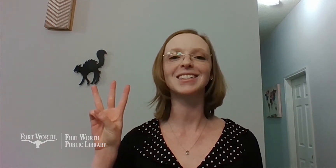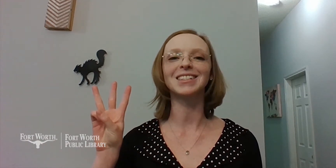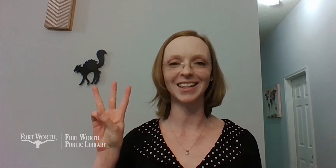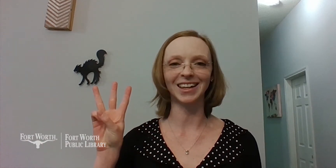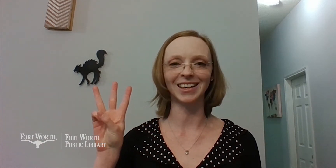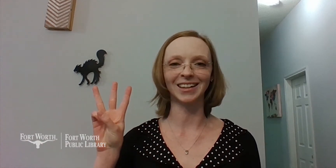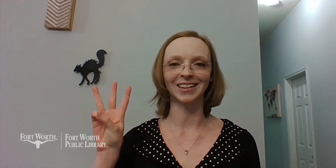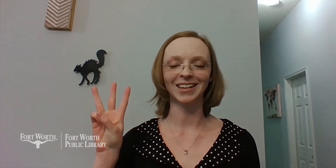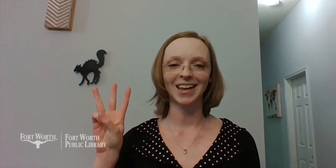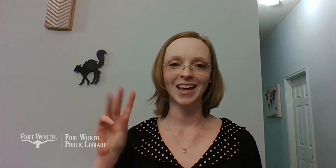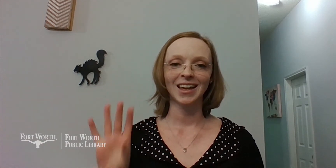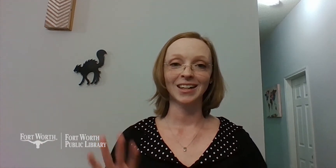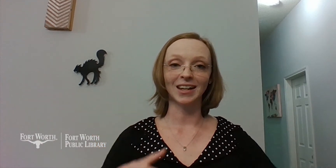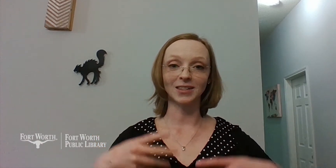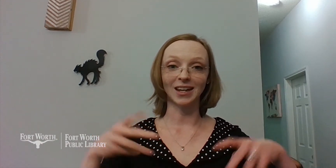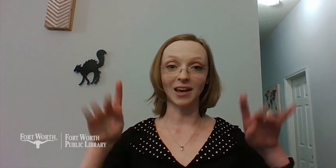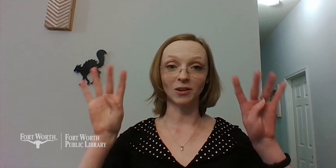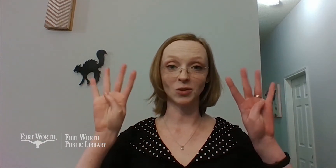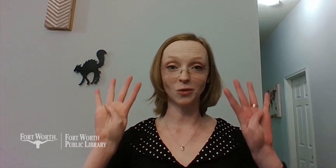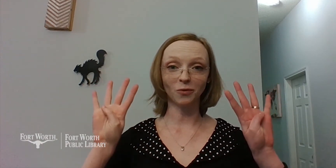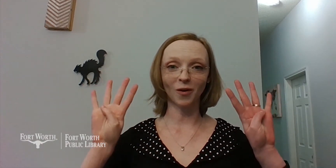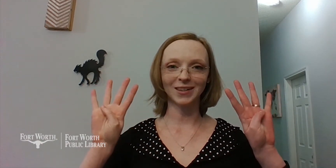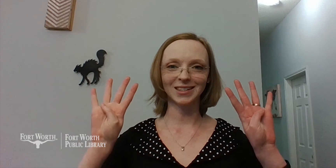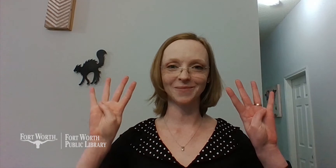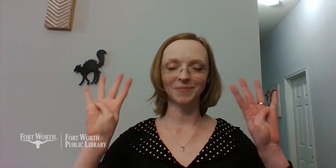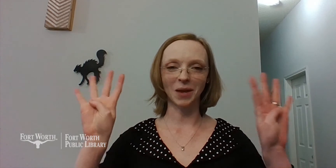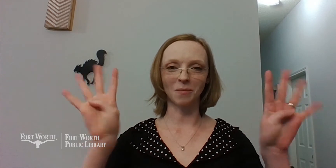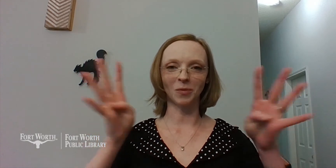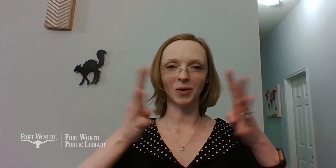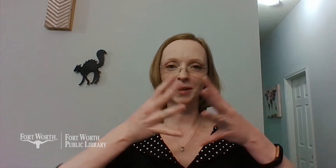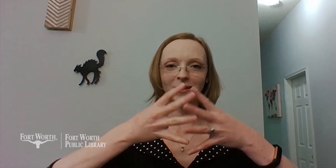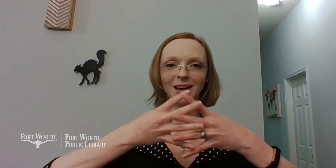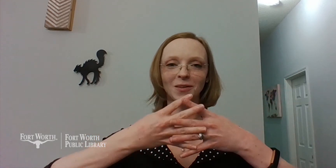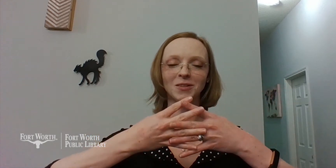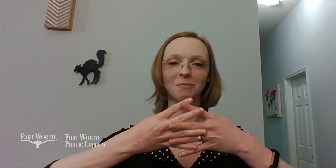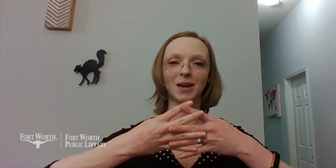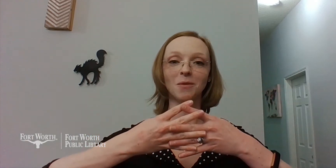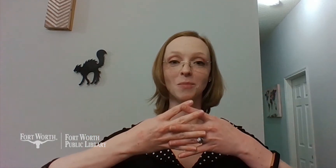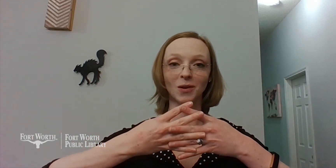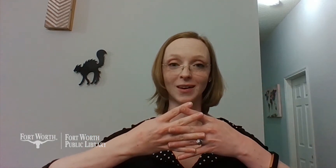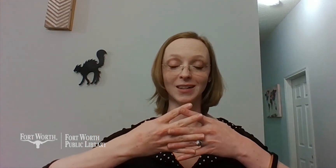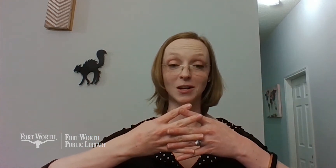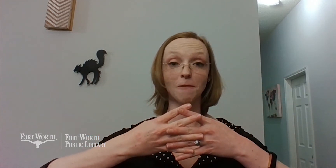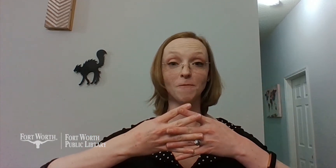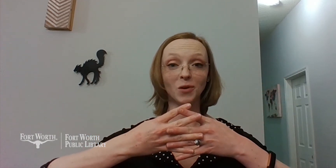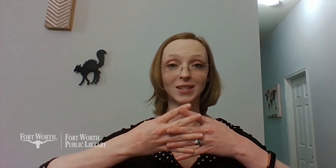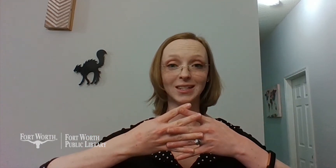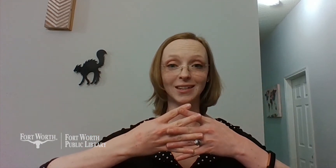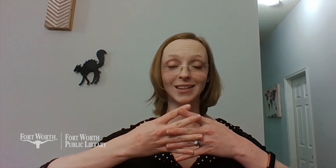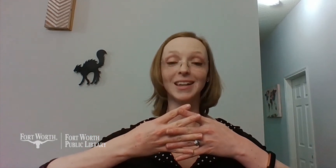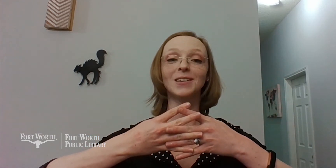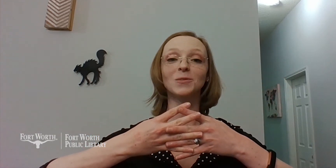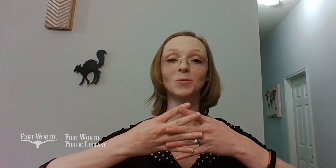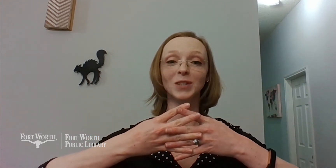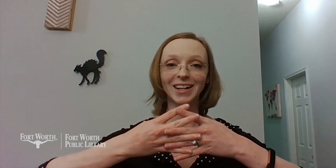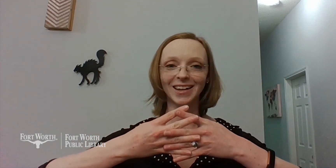singing. Now take out two fours, bring them together to make a book because our fourth skill is reading.